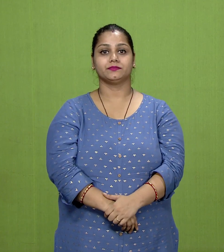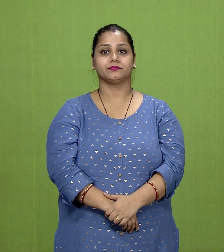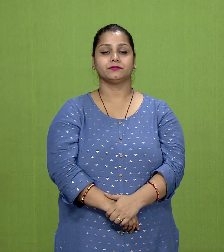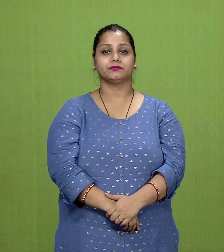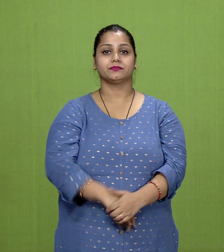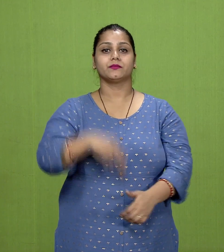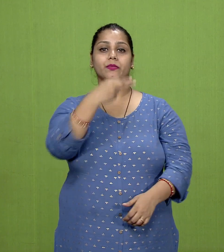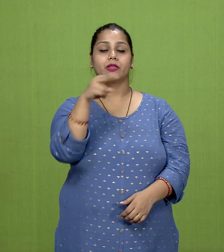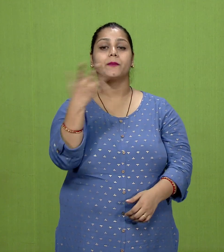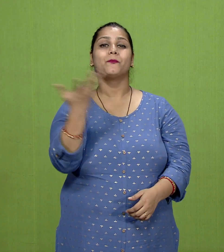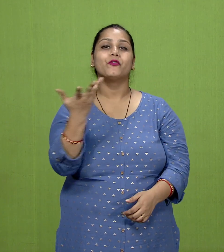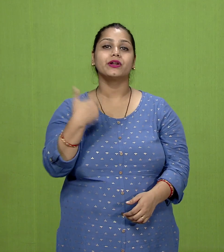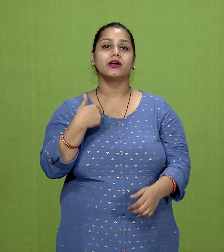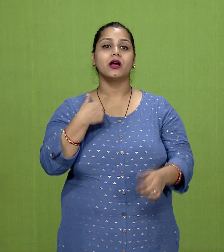This is Samyak Charita.